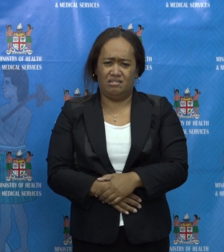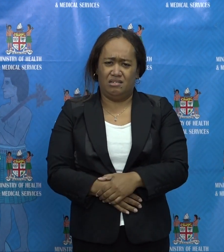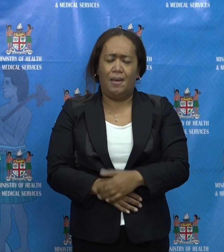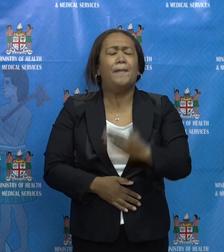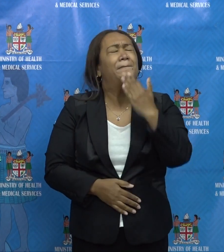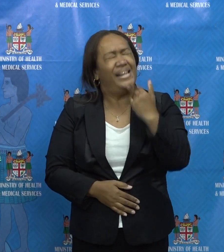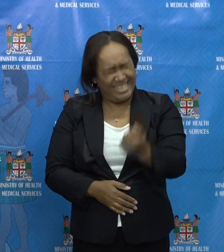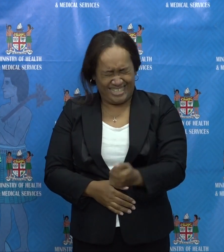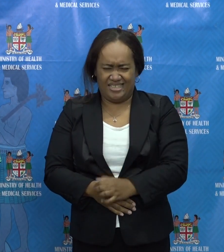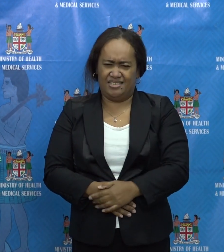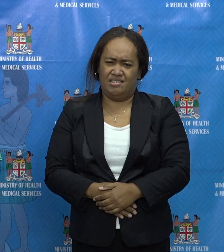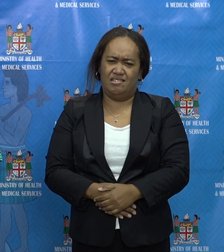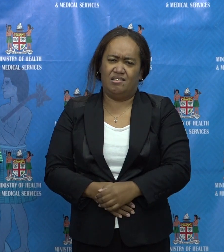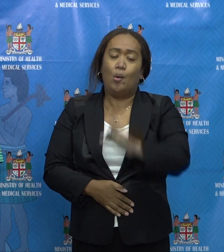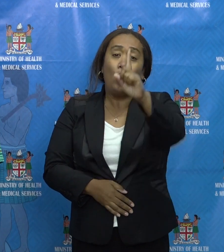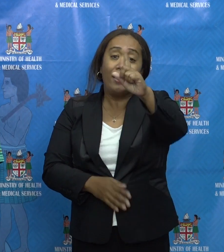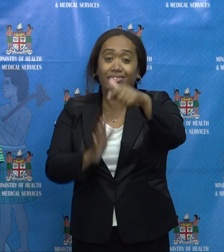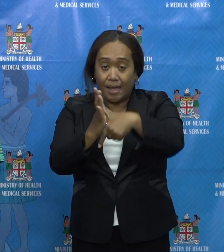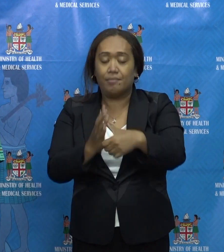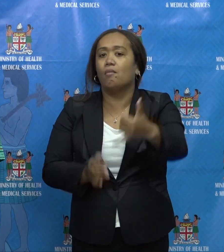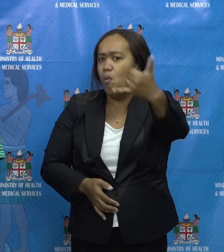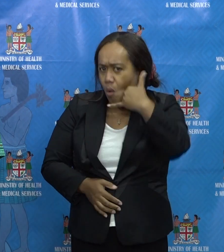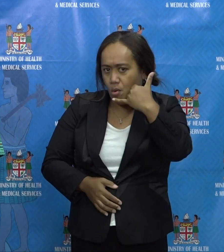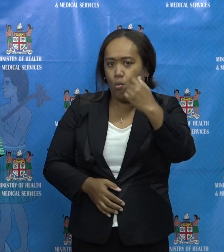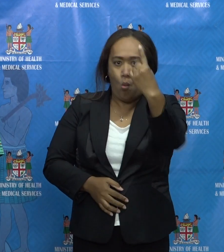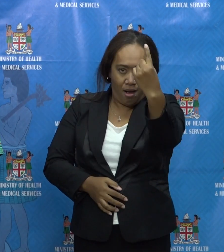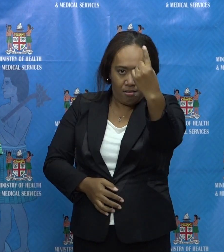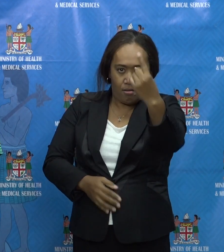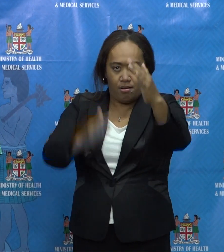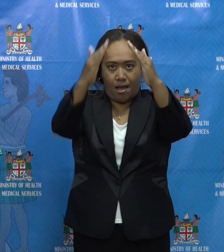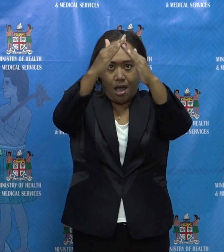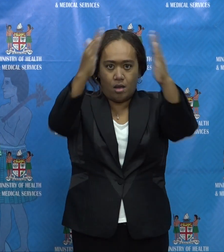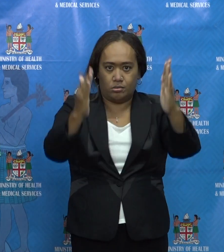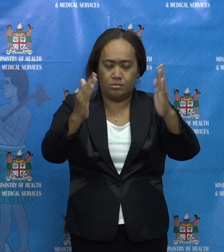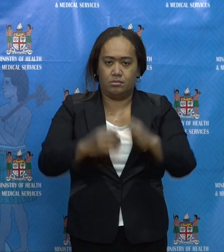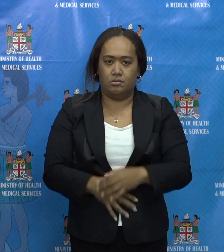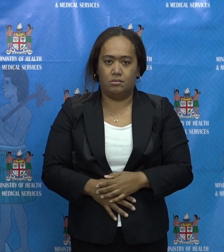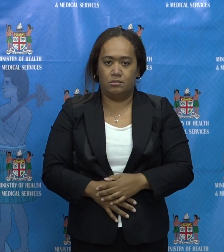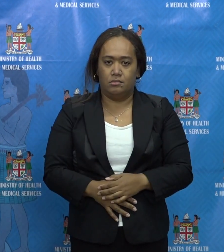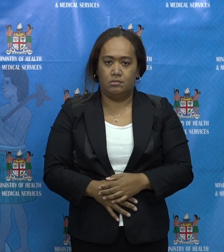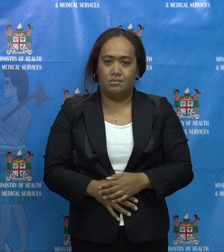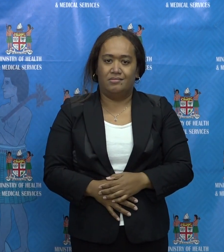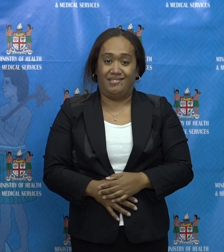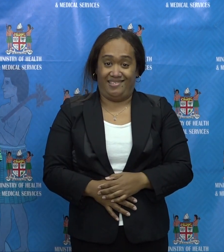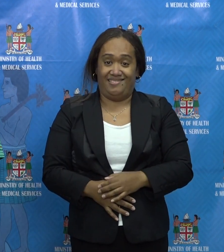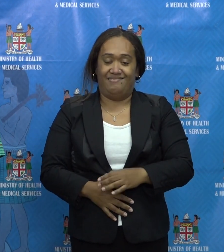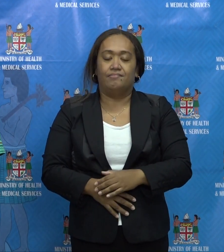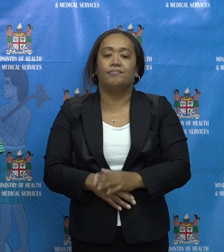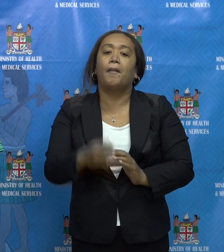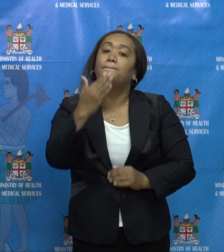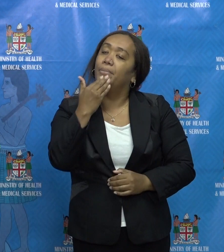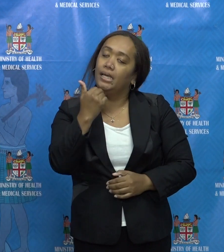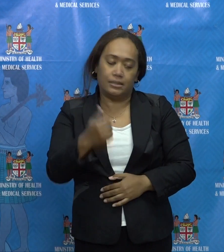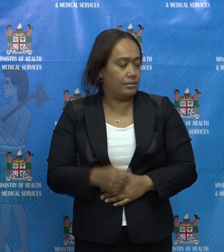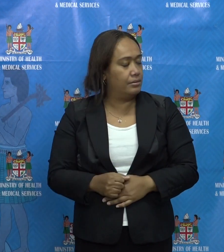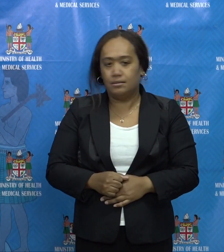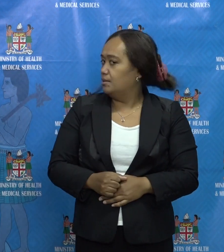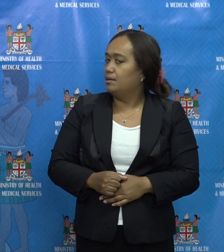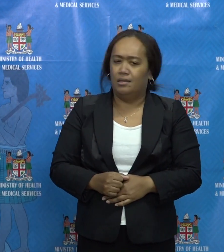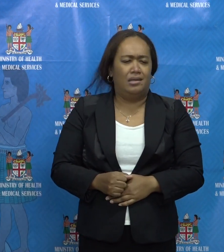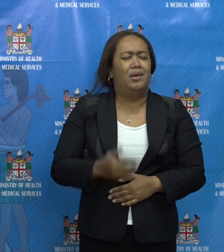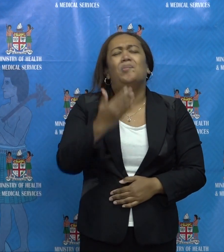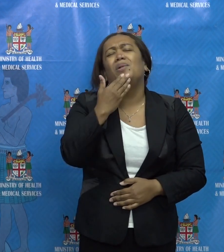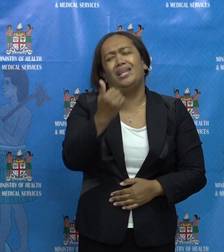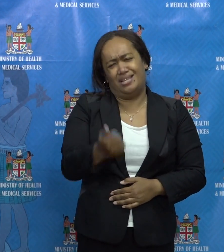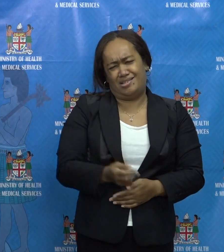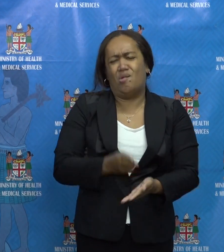so, I guess, uh, what I'm getting at is, uh, in order for us to prepare for future lockdowns, we really do need people to be a